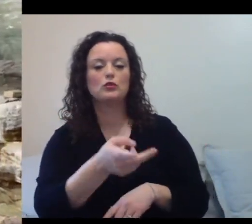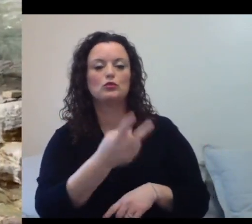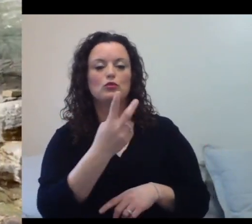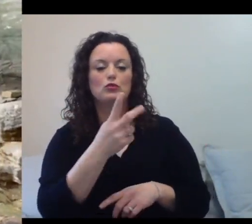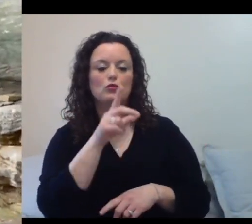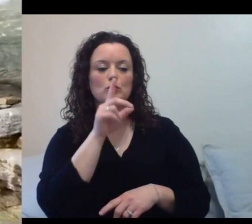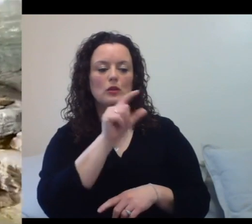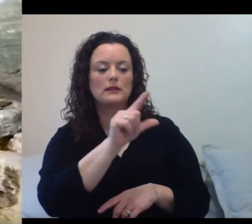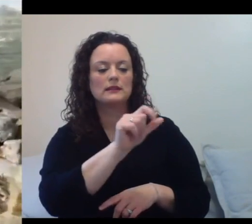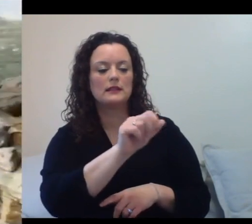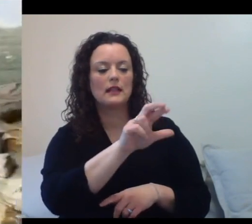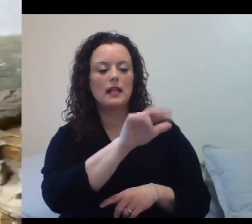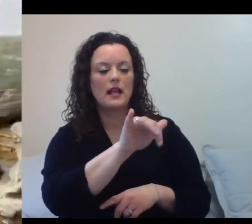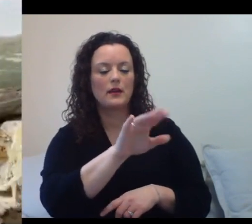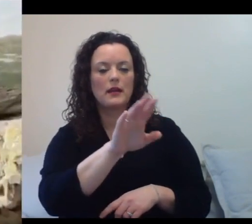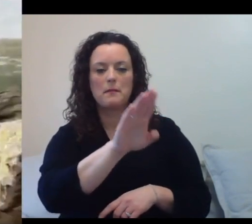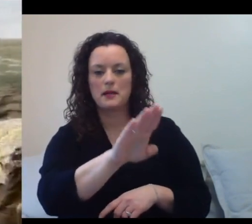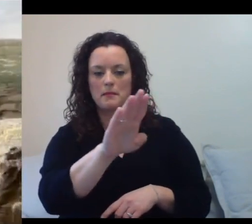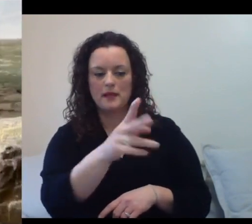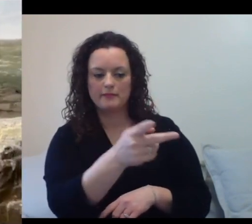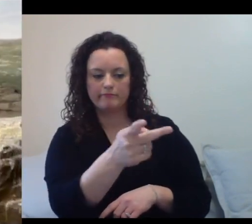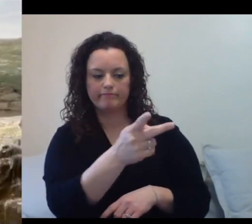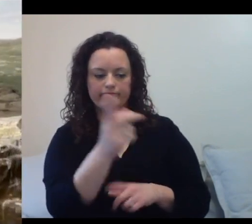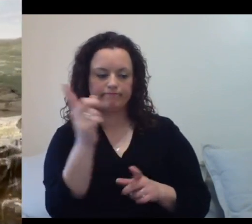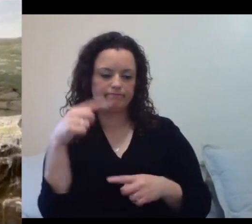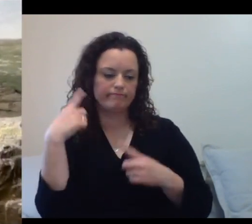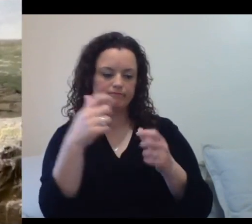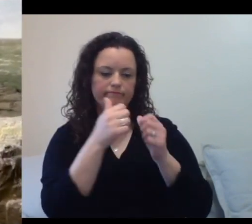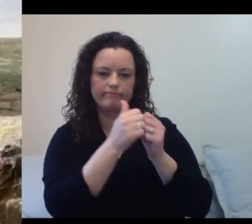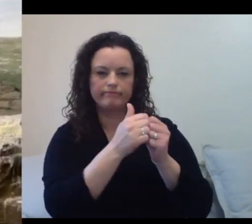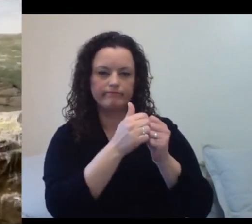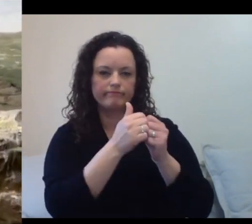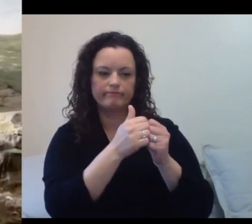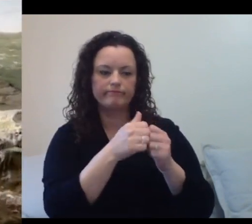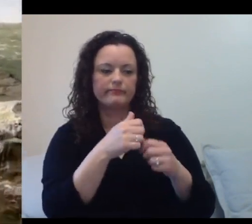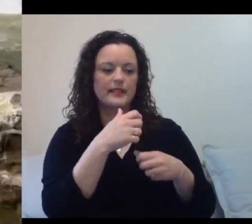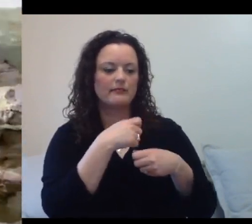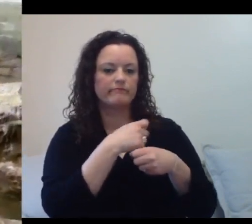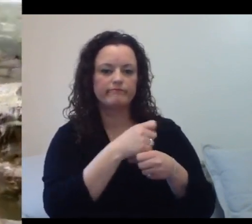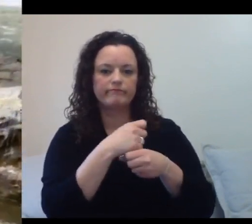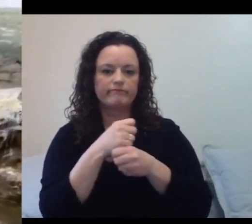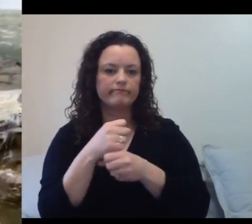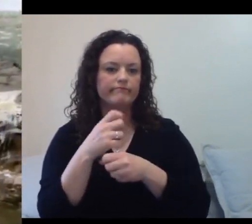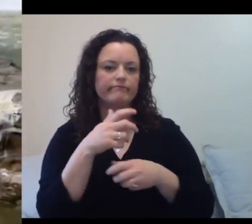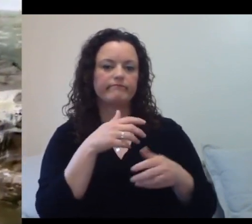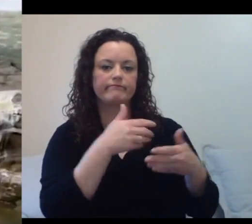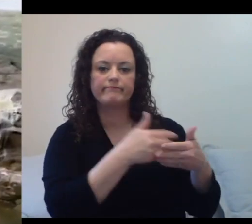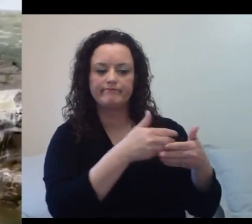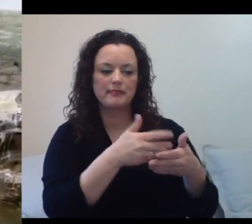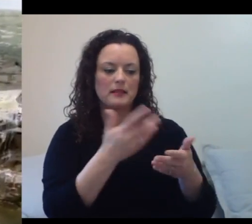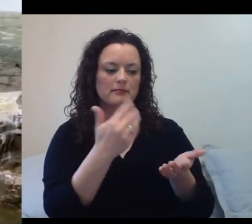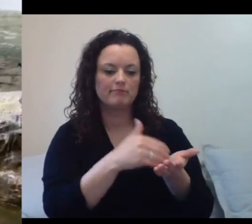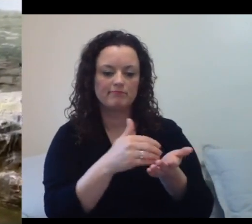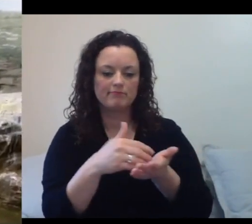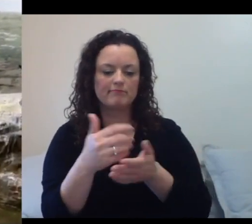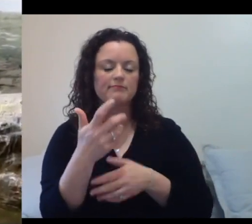for us. They've bred together and reproduced in this exhibit. We're hoping they pair up again this year. it's a really good thing.